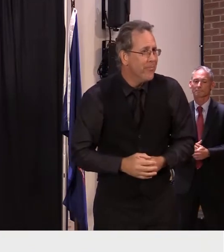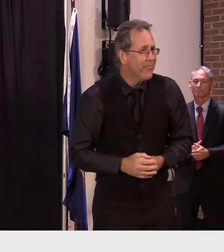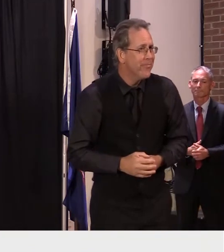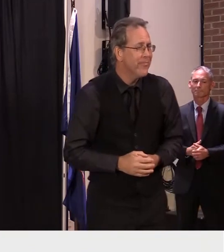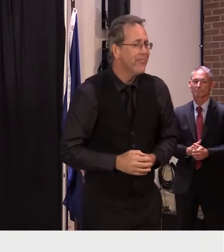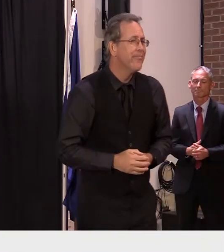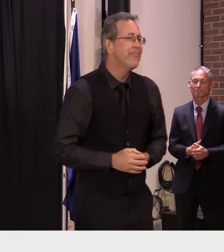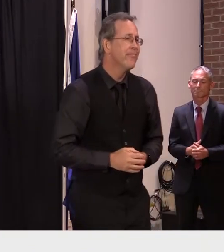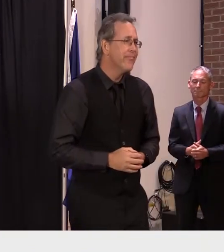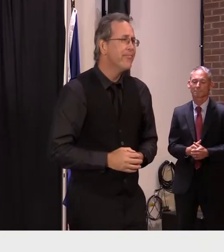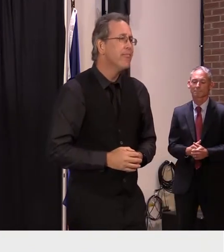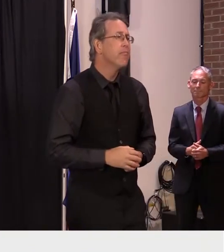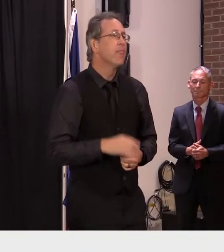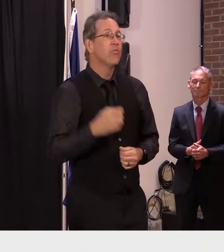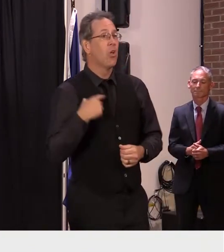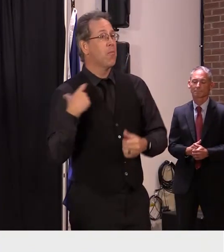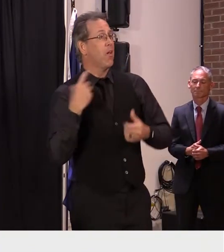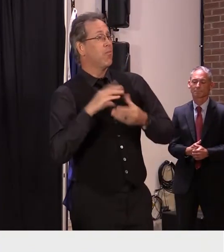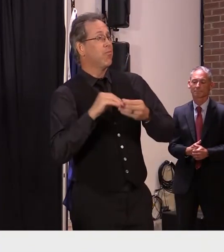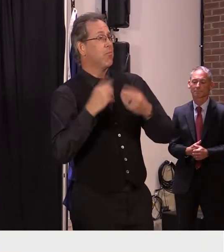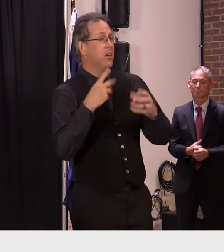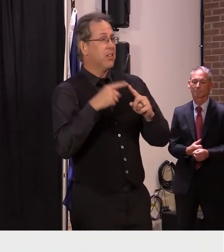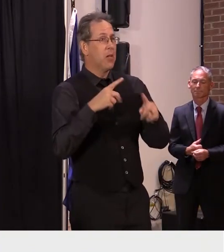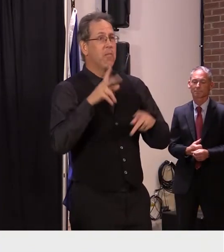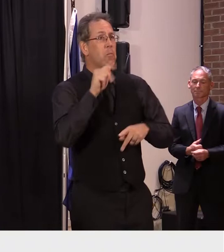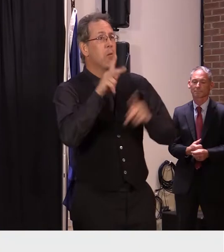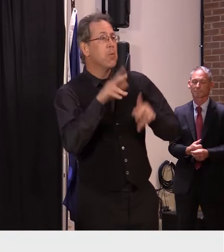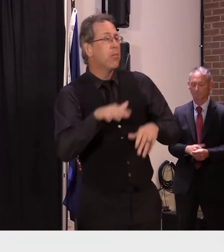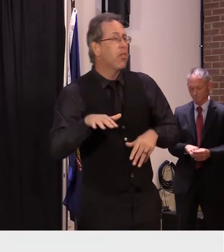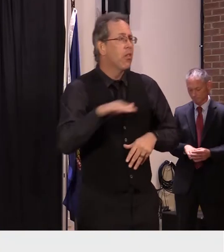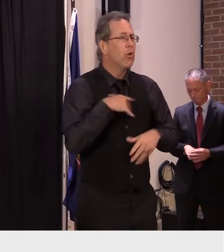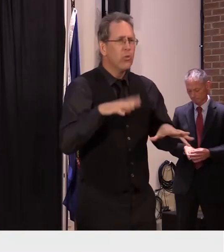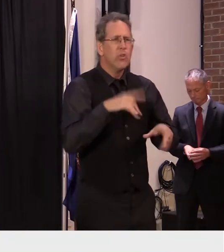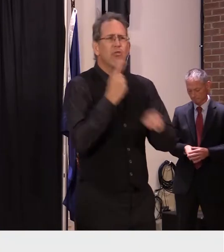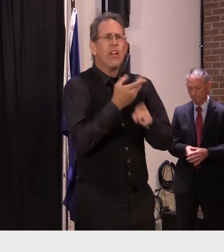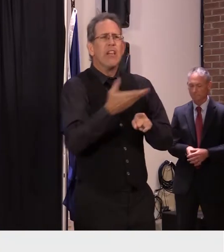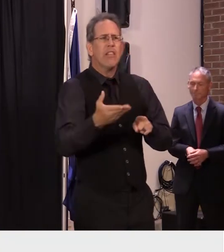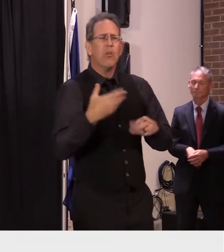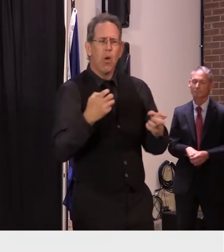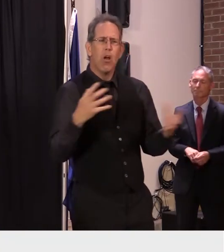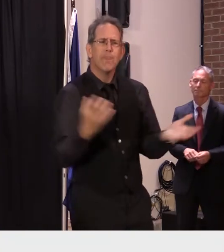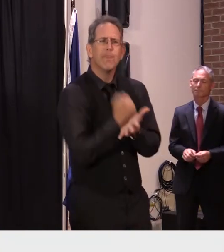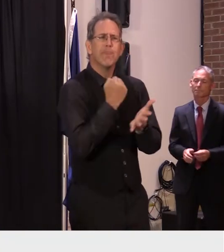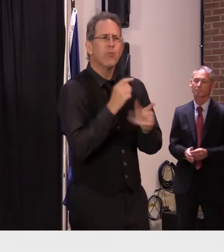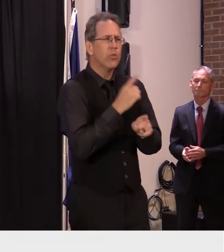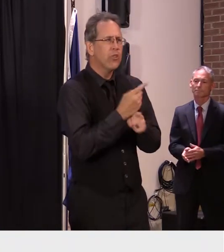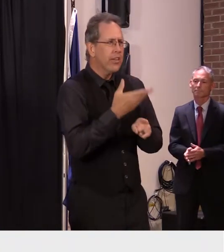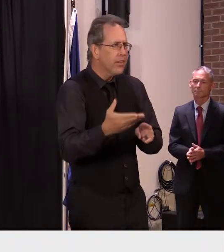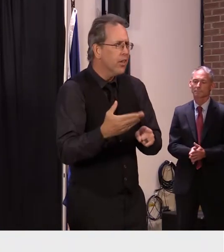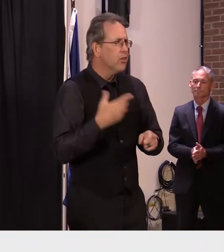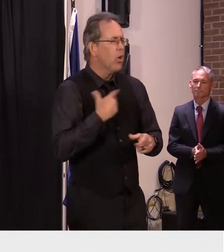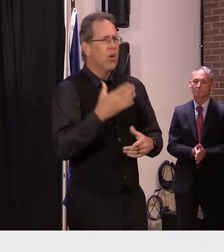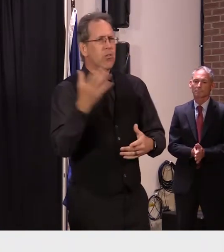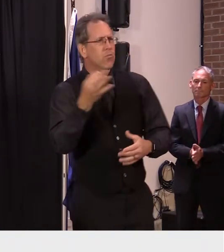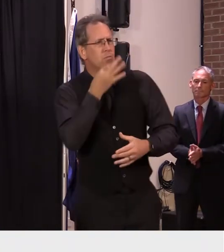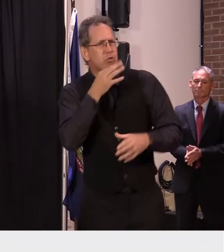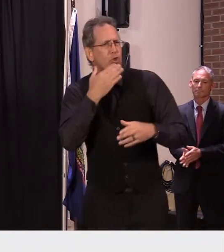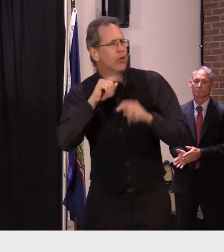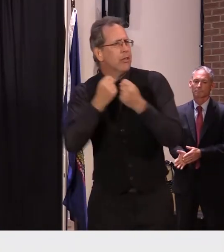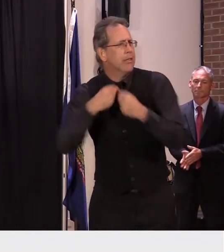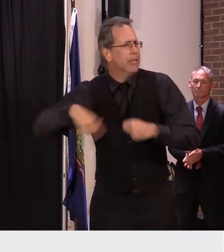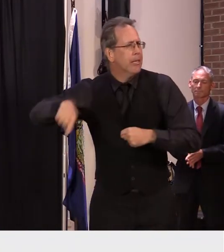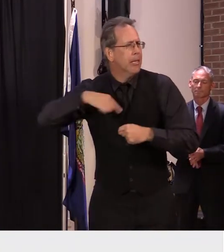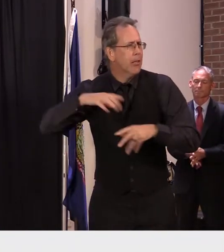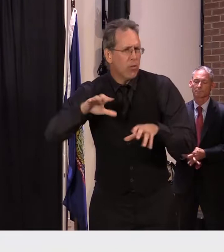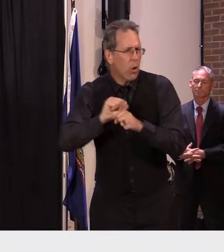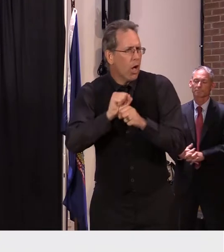times because vermonters were willing to do the right thing and we had a very talented team working day and night to keep them safe